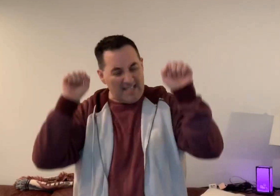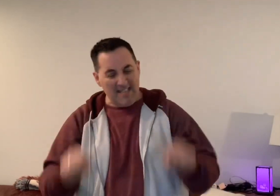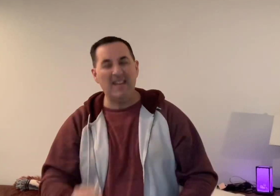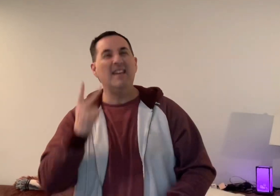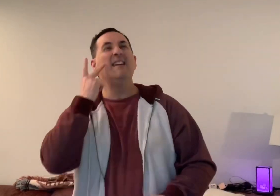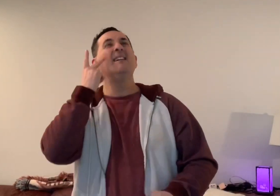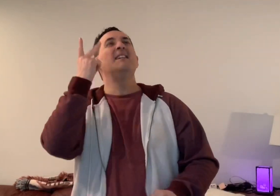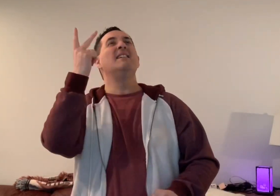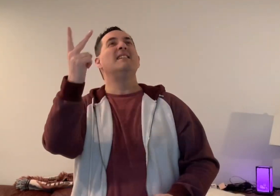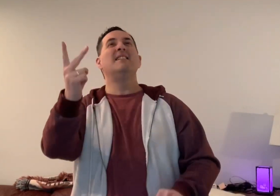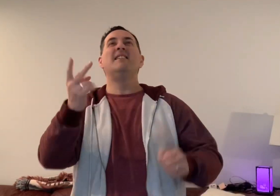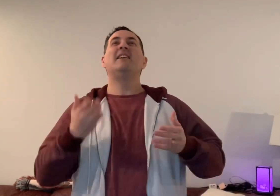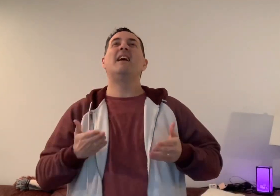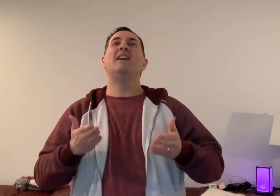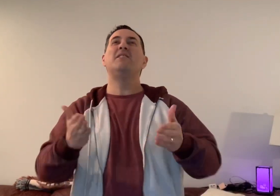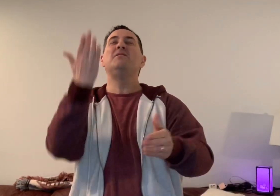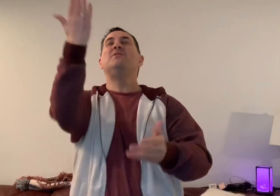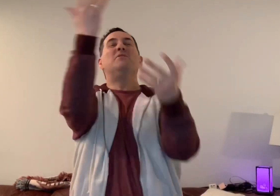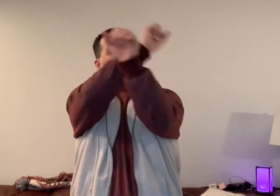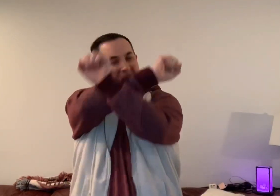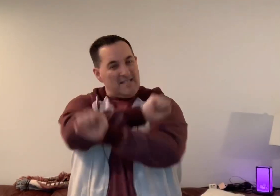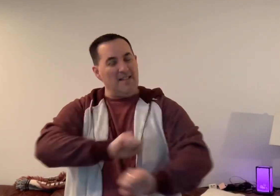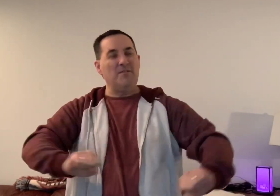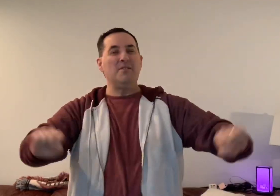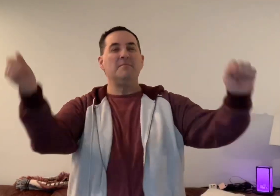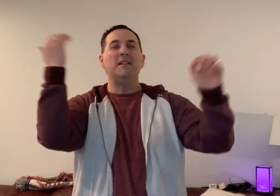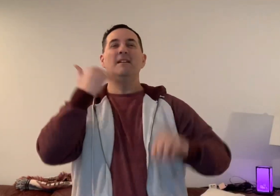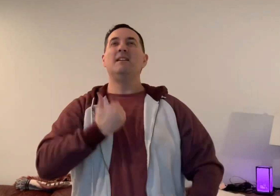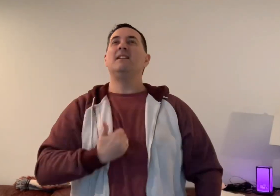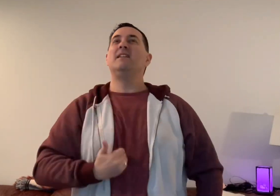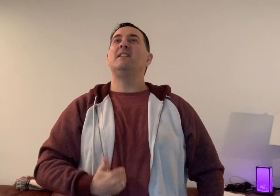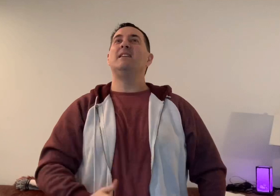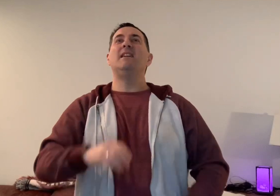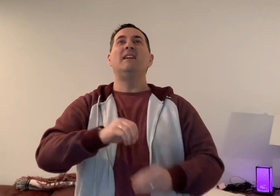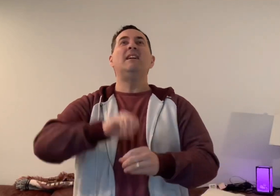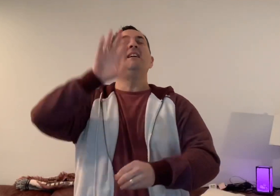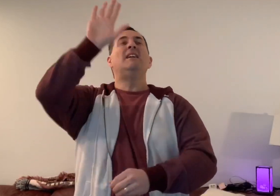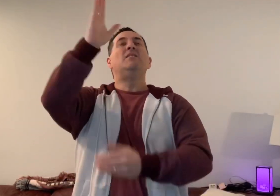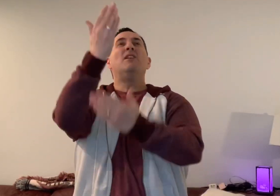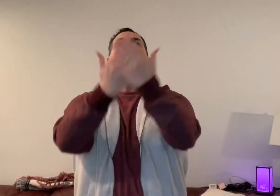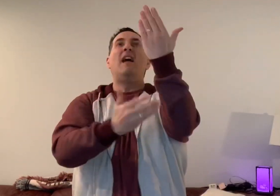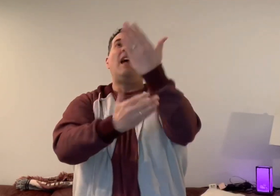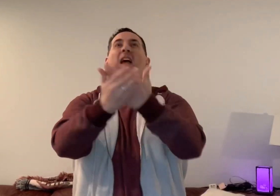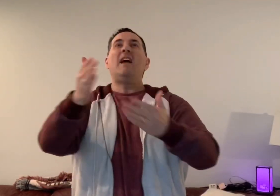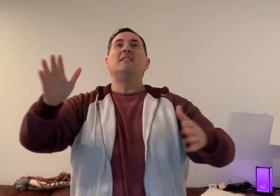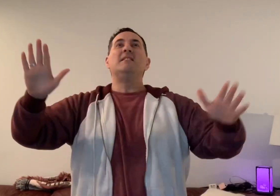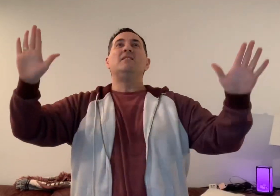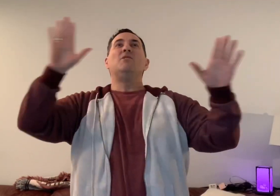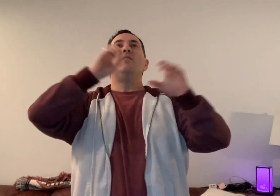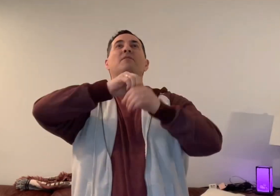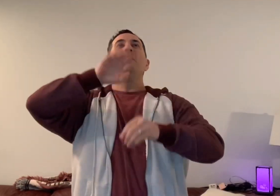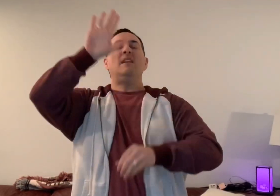see How you could ever be From your hands and your feet